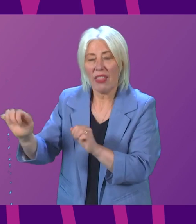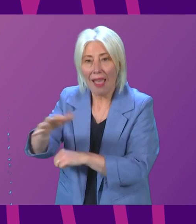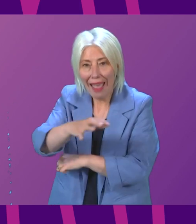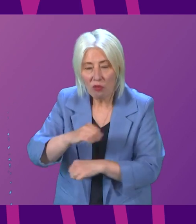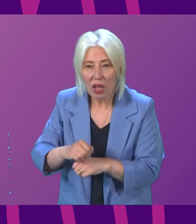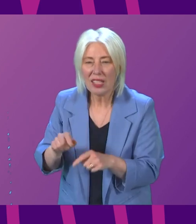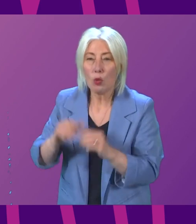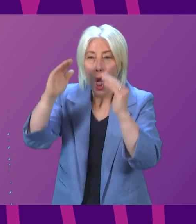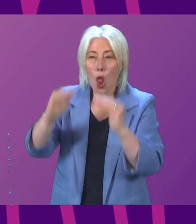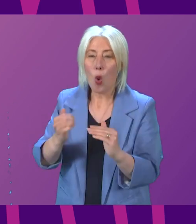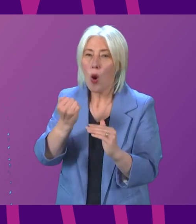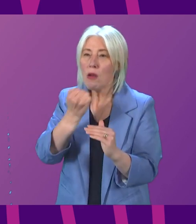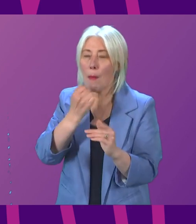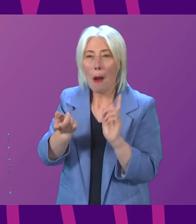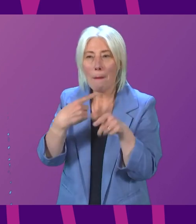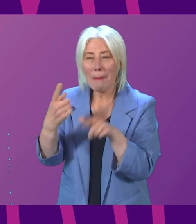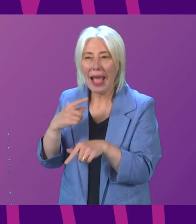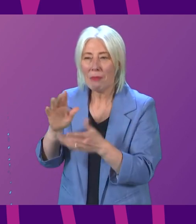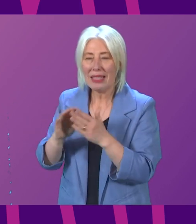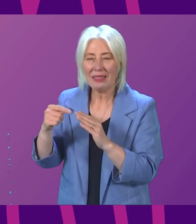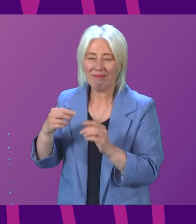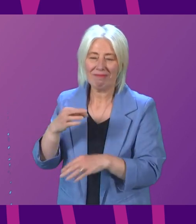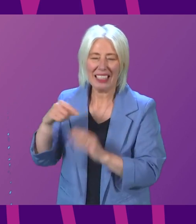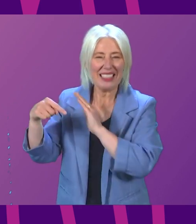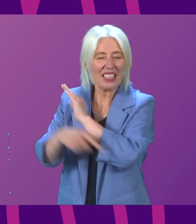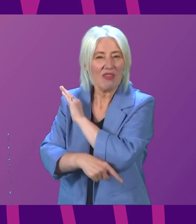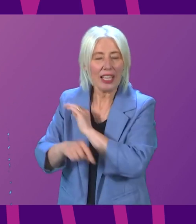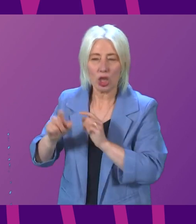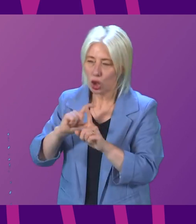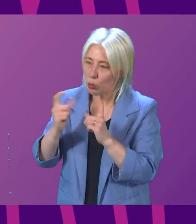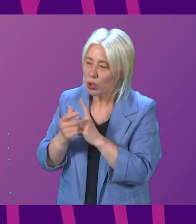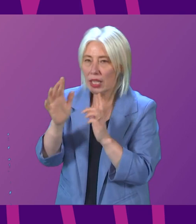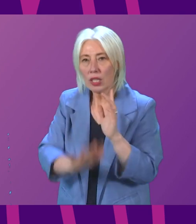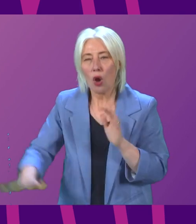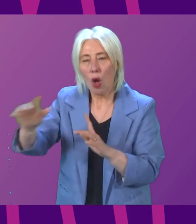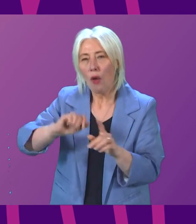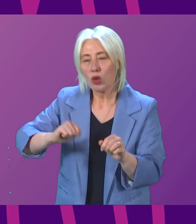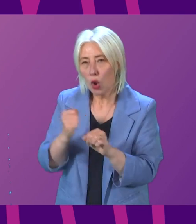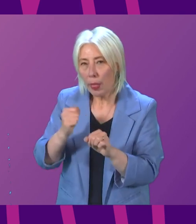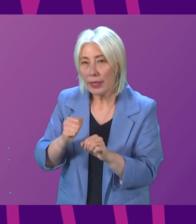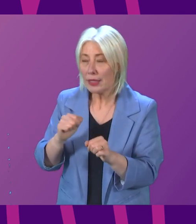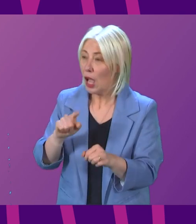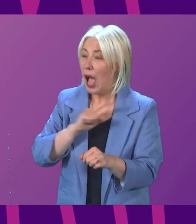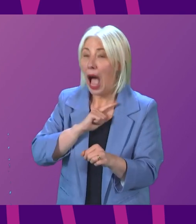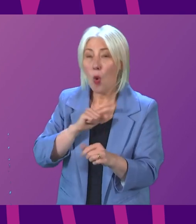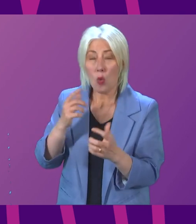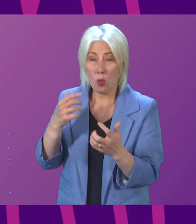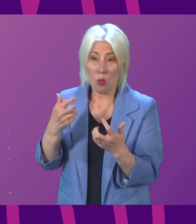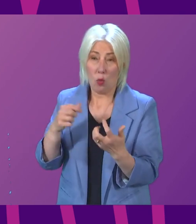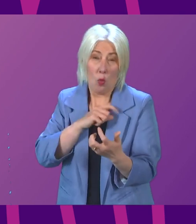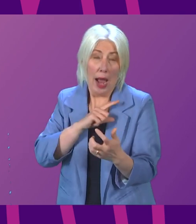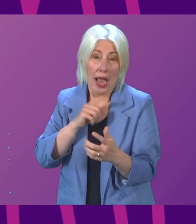in disadvantaged communities across Scotland? And what action will she take to ensure that people will not miss out?